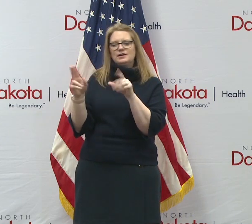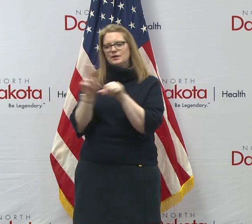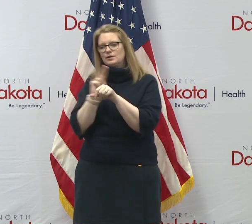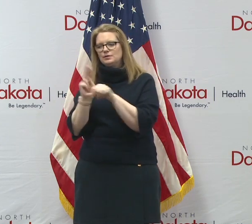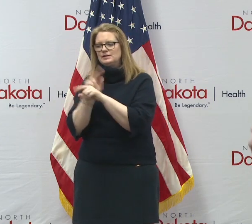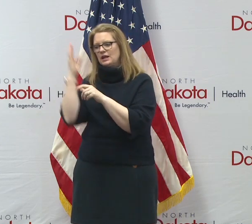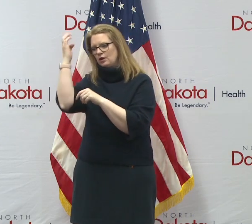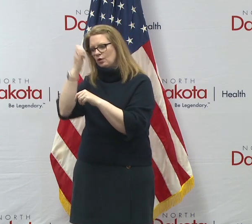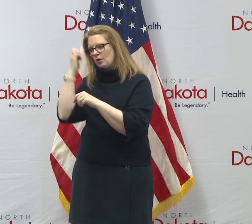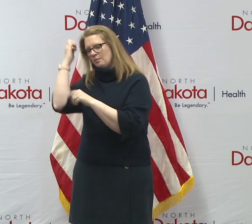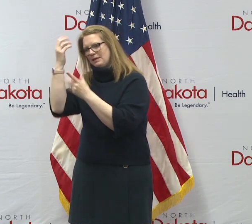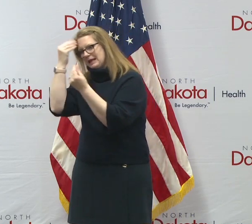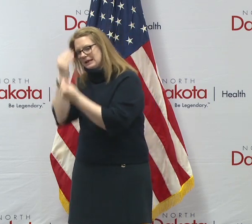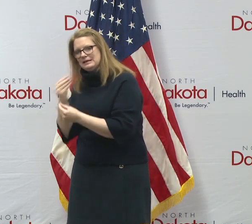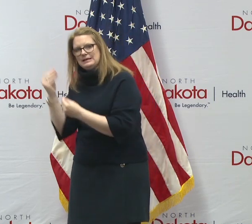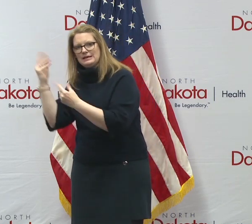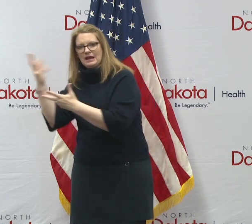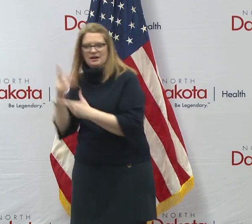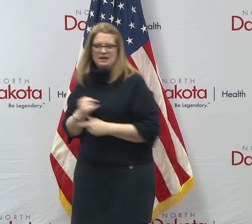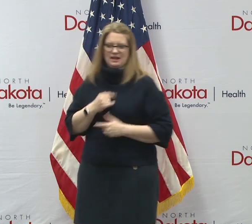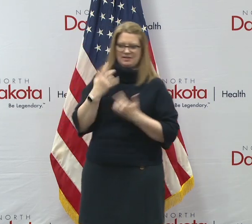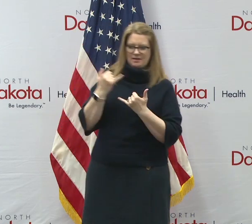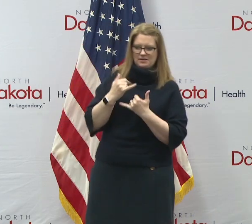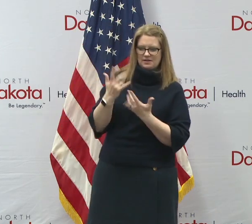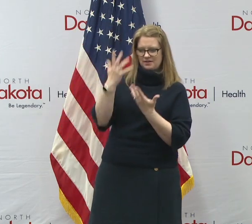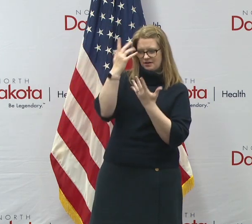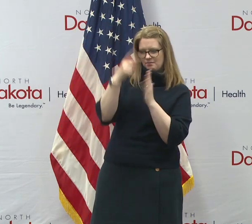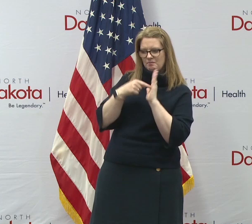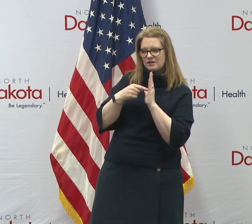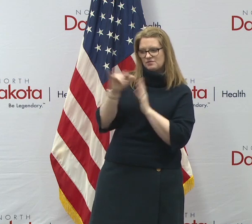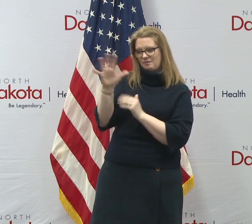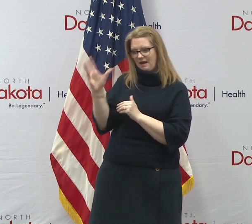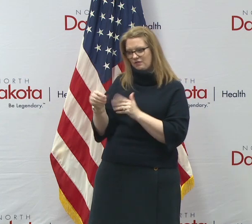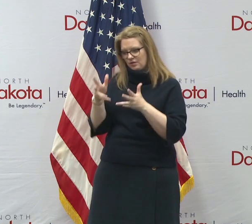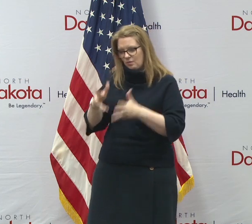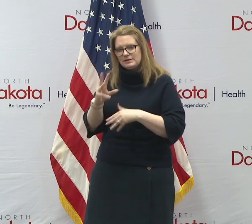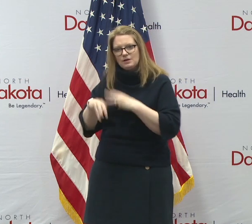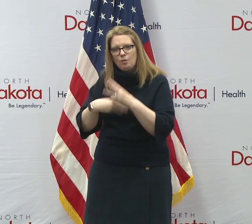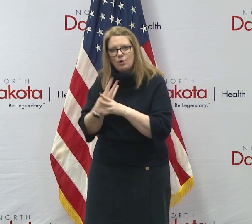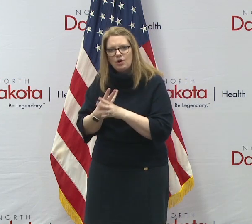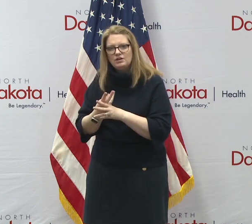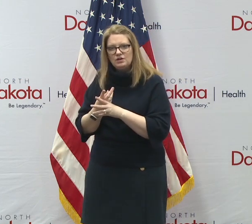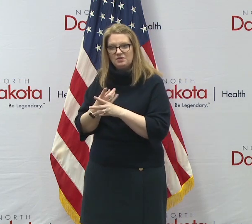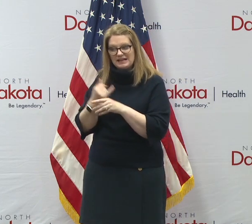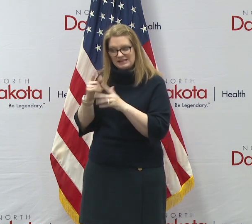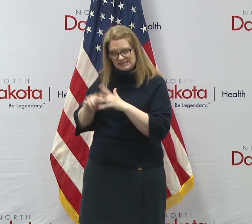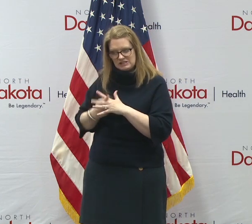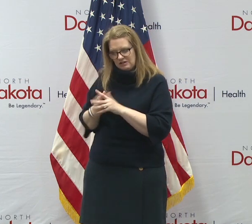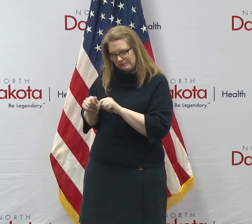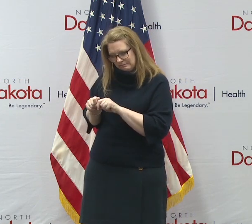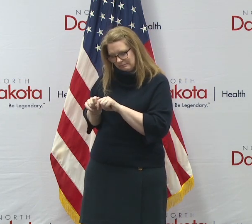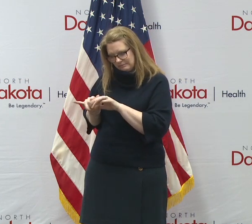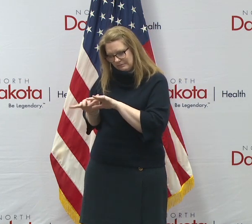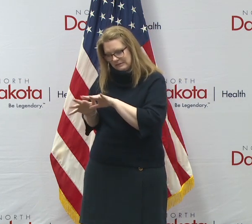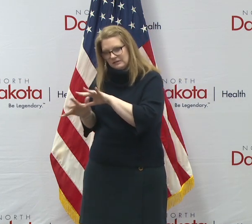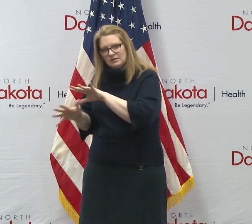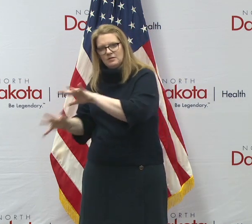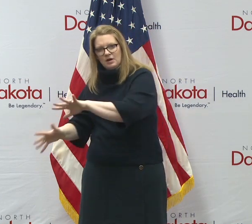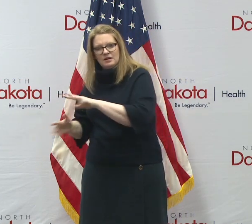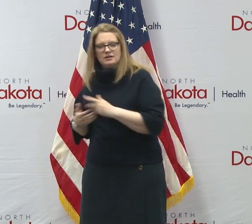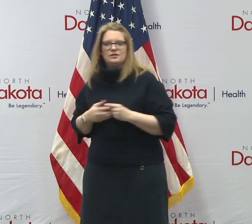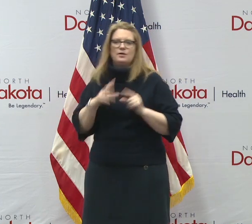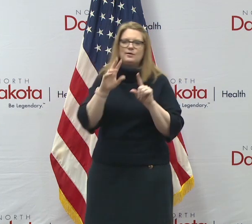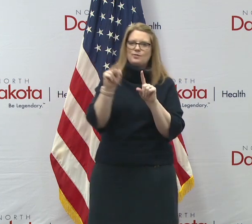data. They're trying to update their models for, uh, Africa and the rest of the world where the, it's still coming and, uh, you know, imagine a